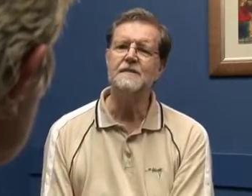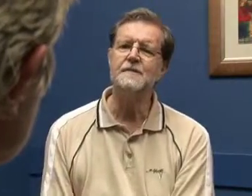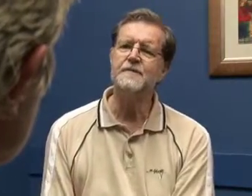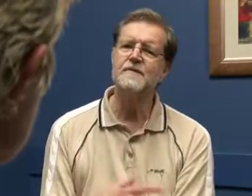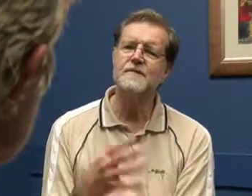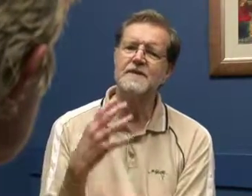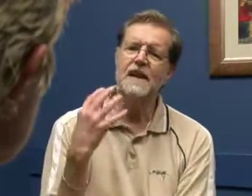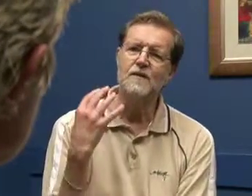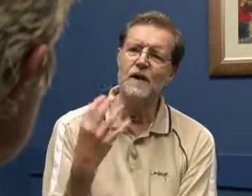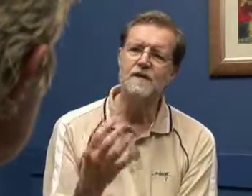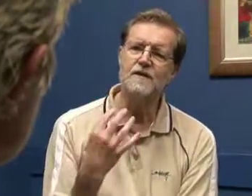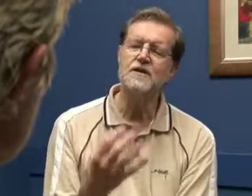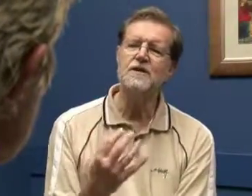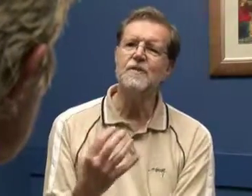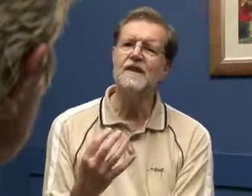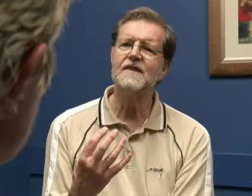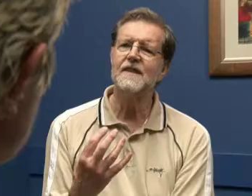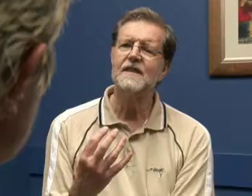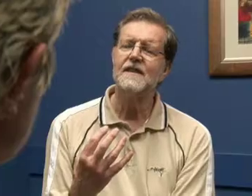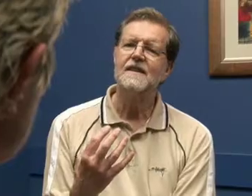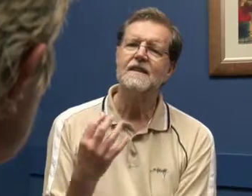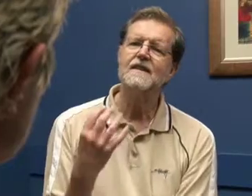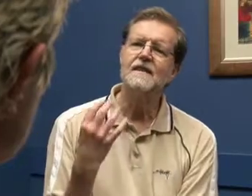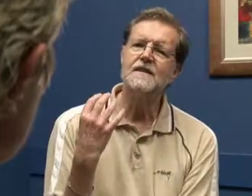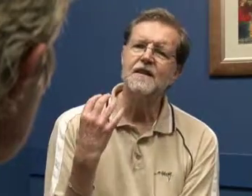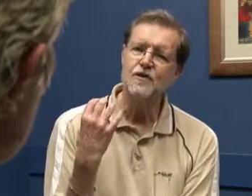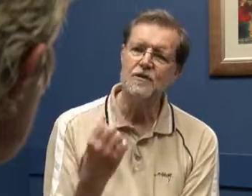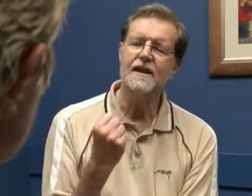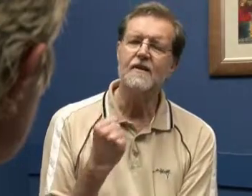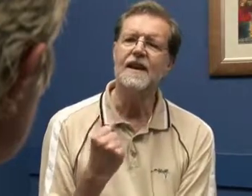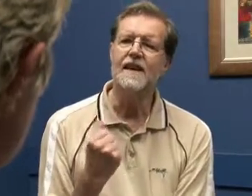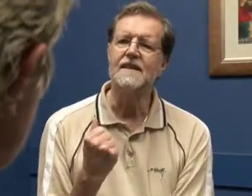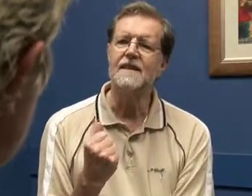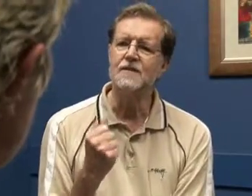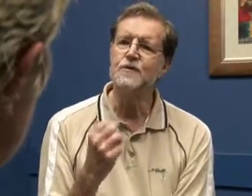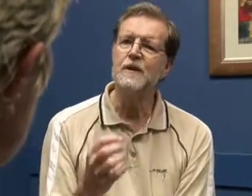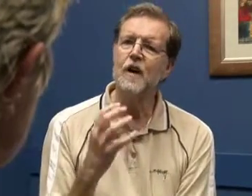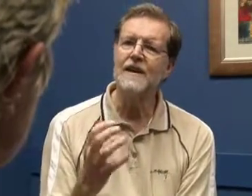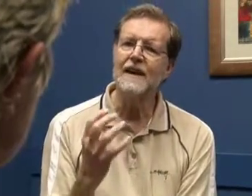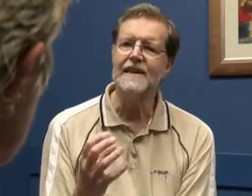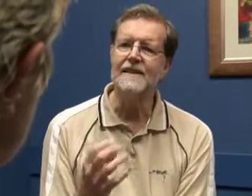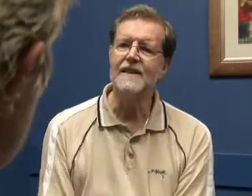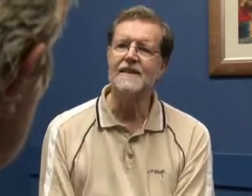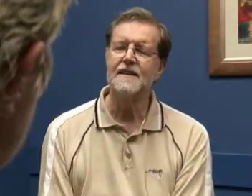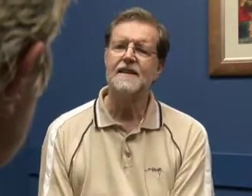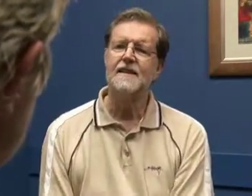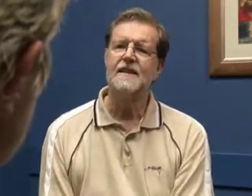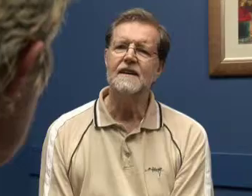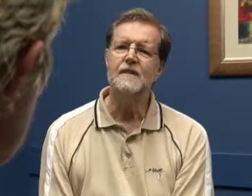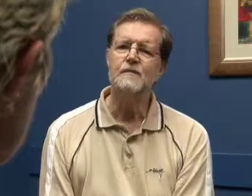and the way you're using your mouth, it's usually okay and you speak quite clearly.